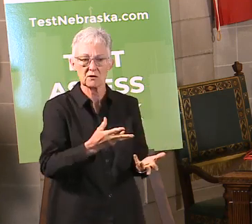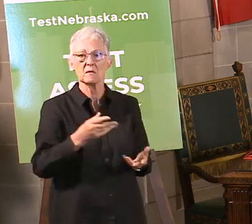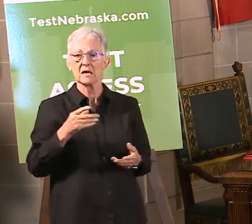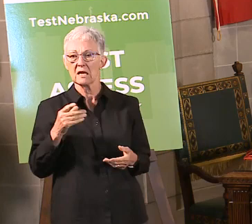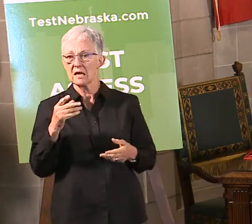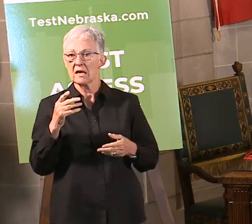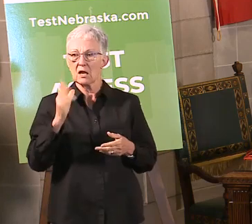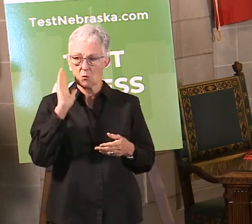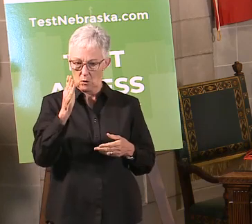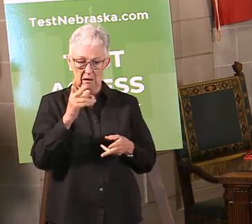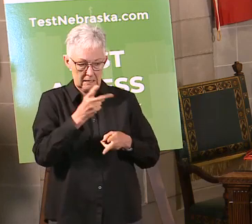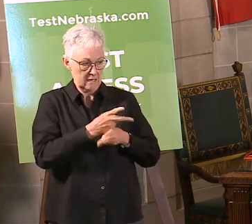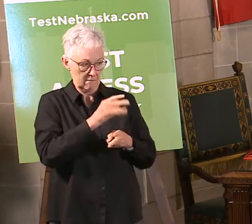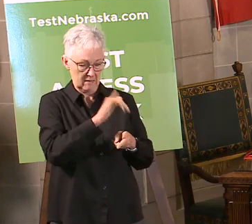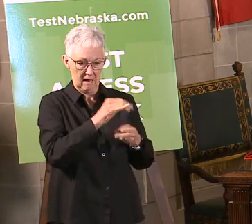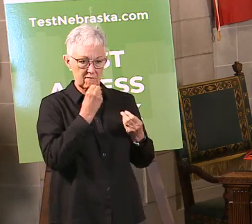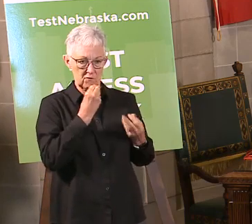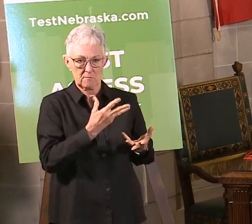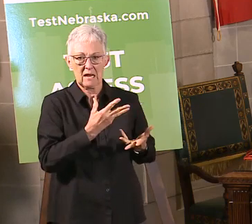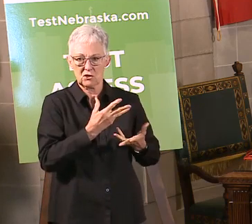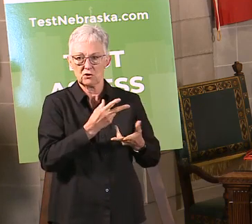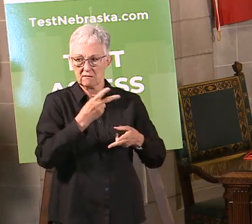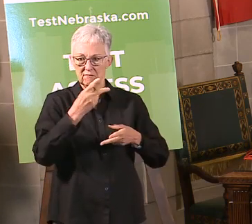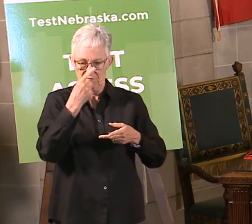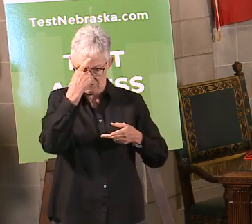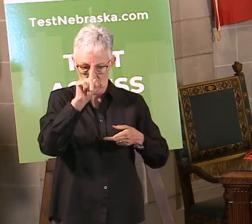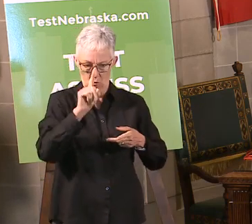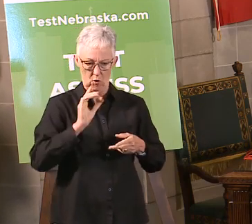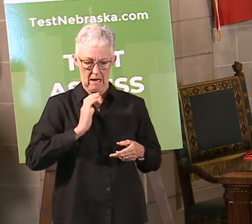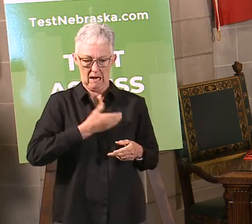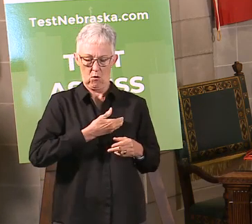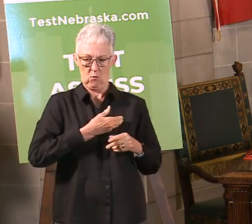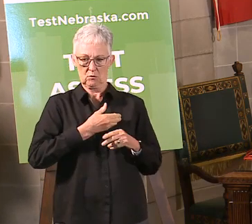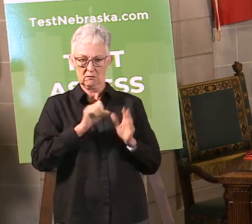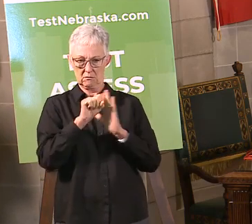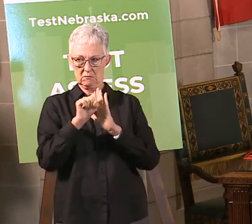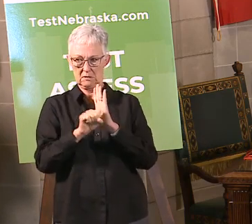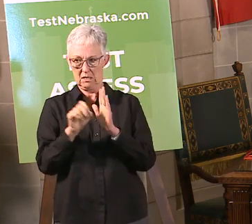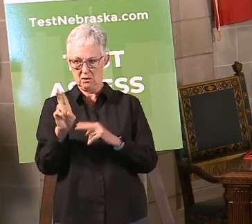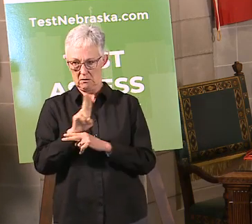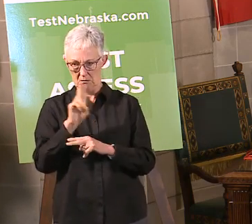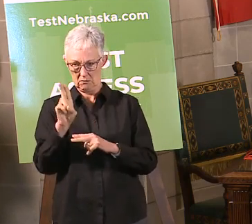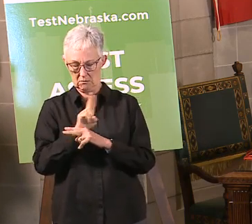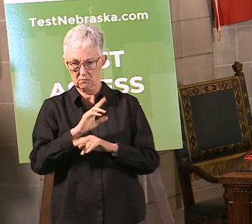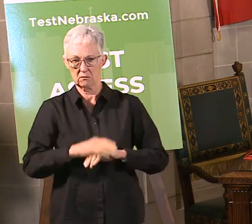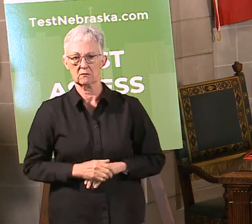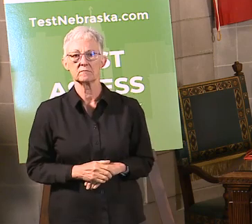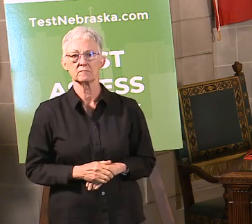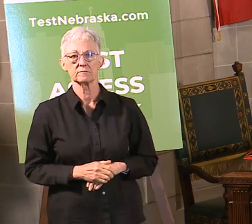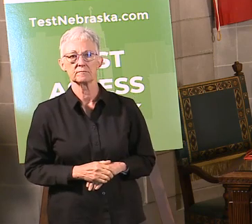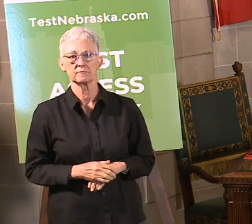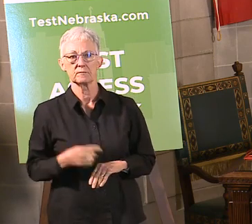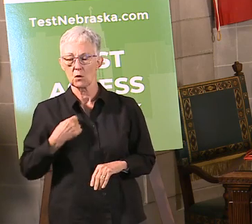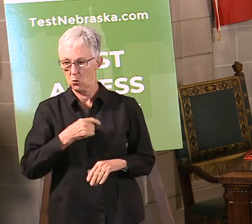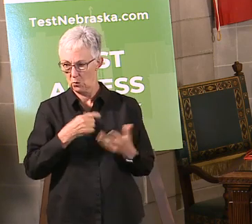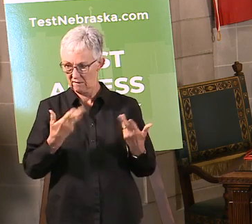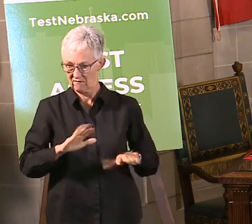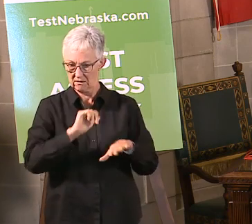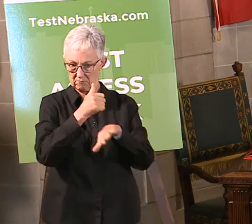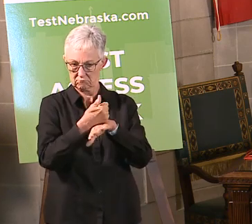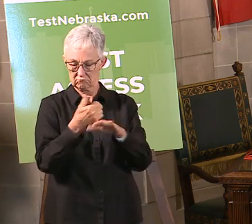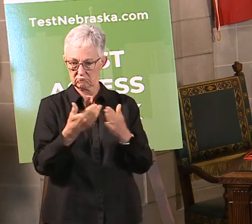Now, we've rolled out teams so far for testnebraska.com, our mobile teams, in Omaha, and in Lincoln,